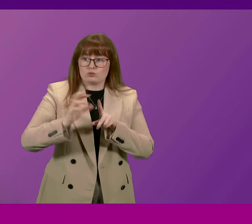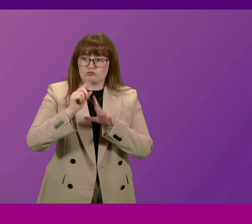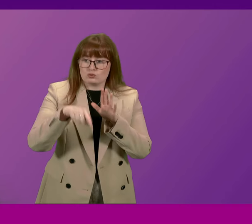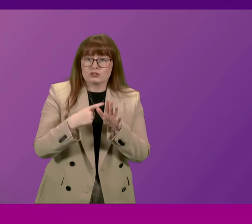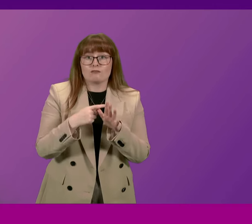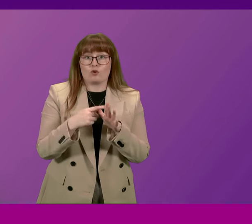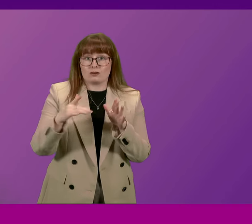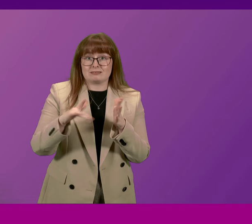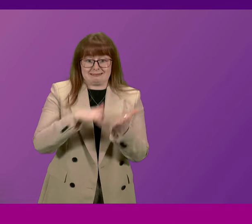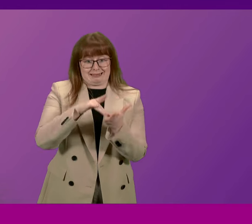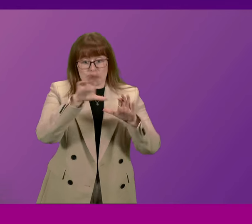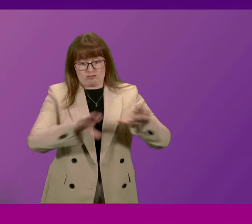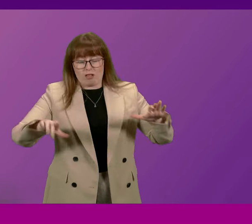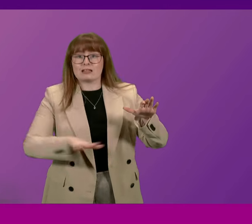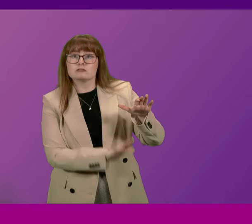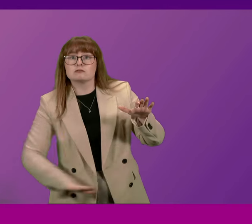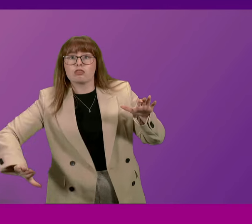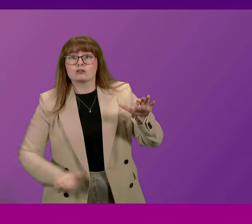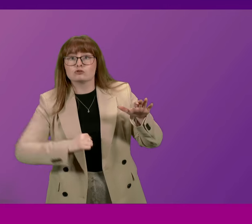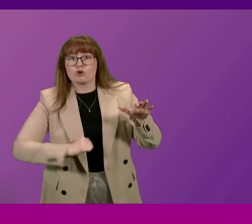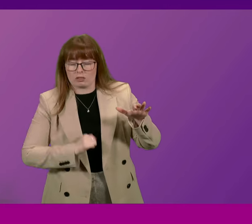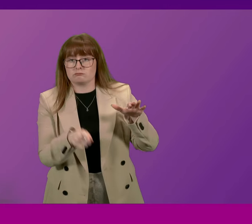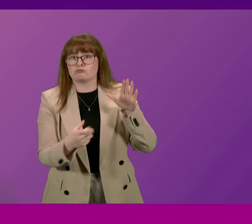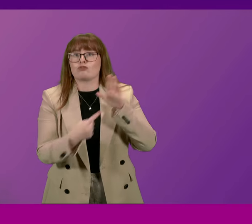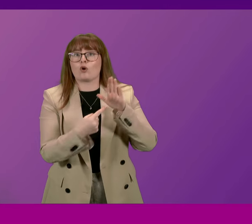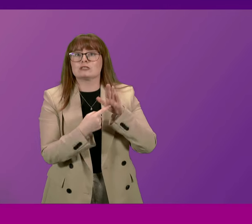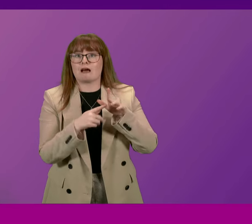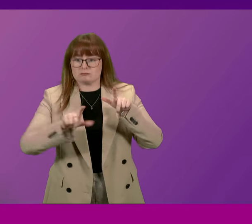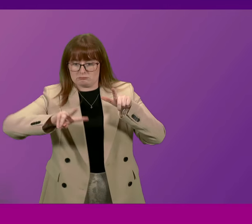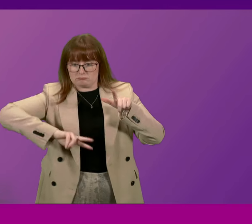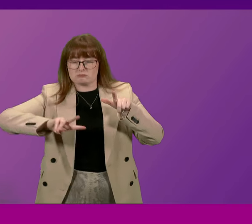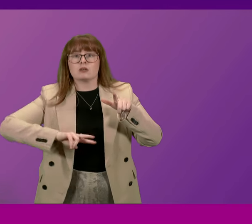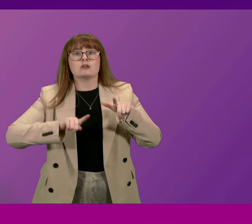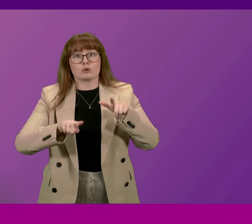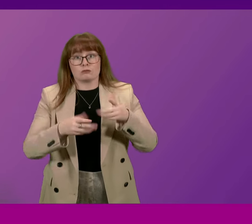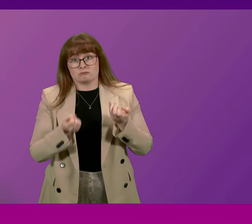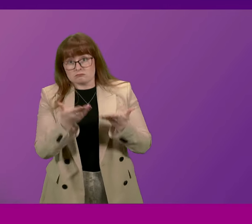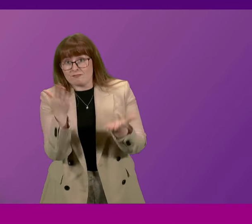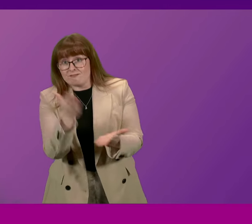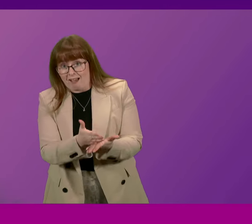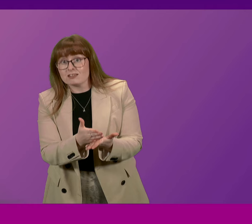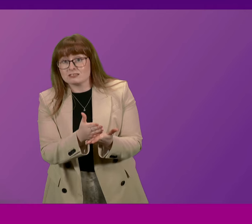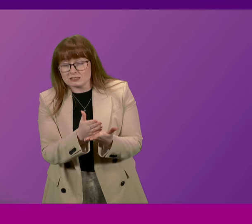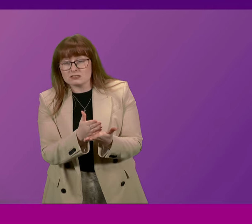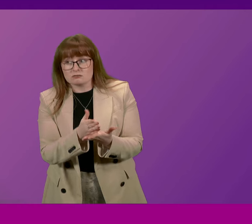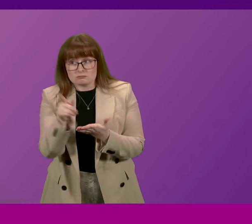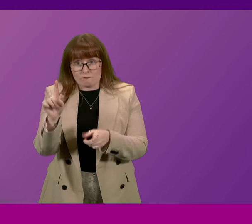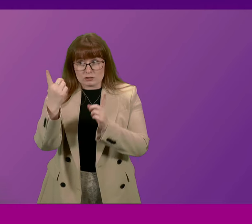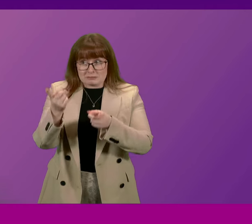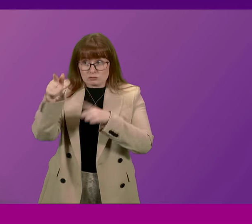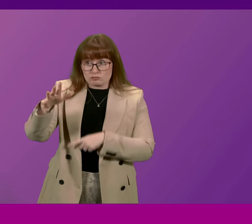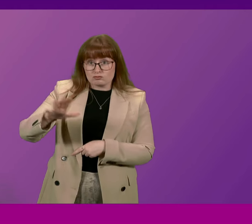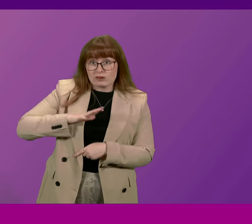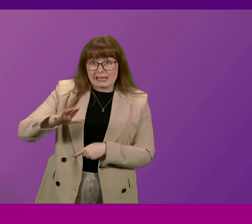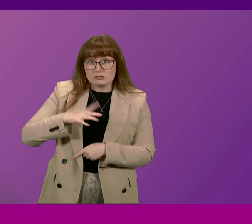in central and southern Scotland were prioritised. Given this fact, First Minister, would you be prepared to